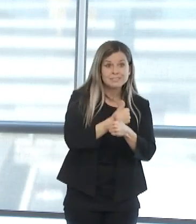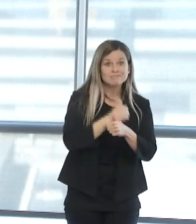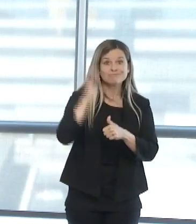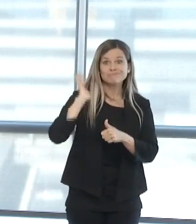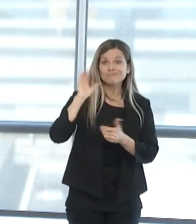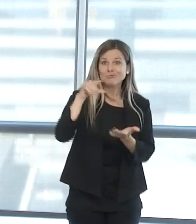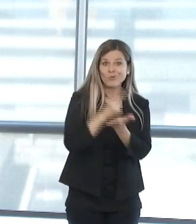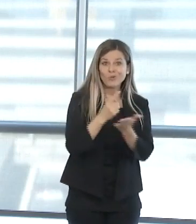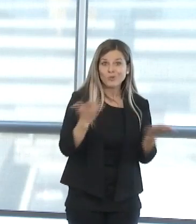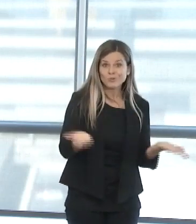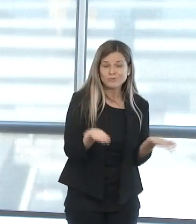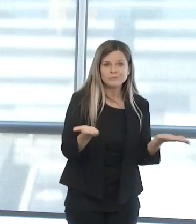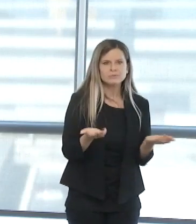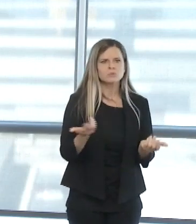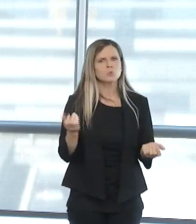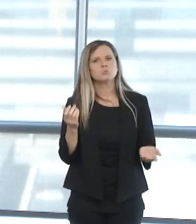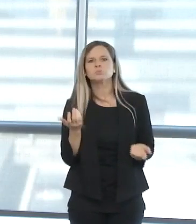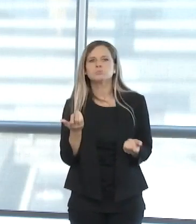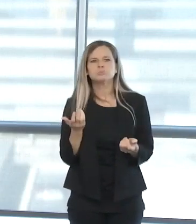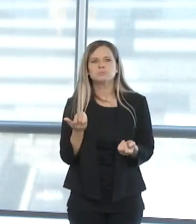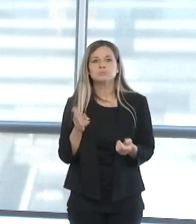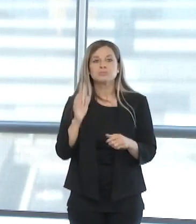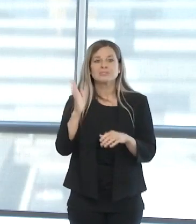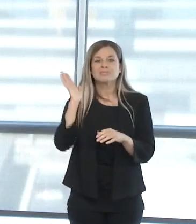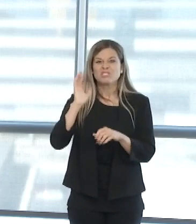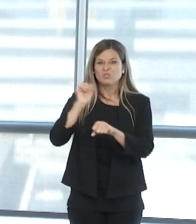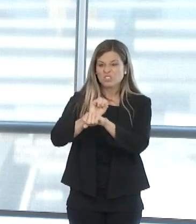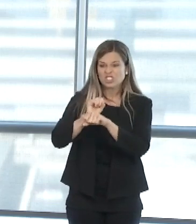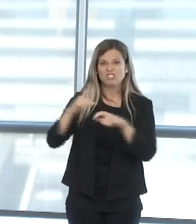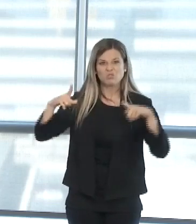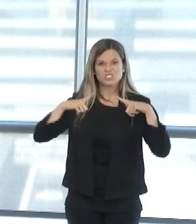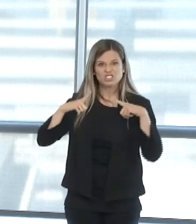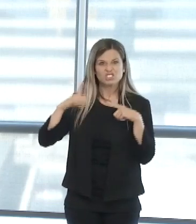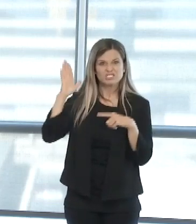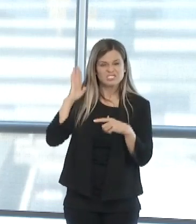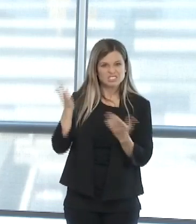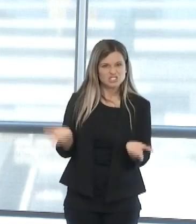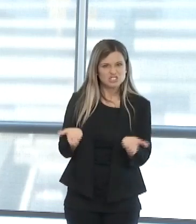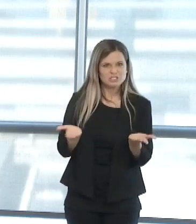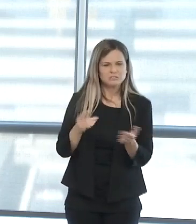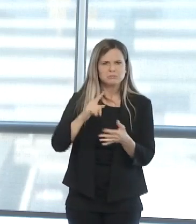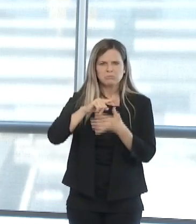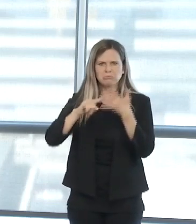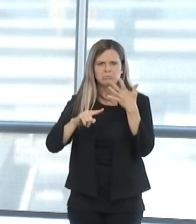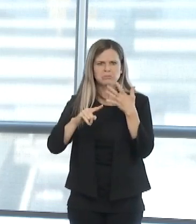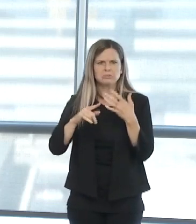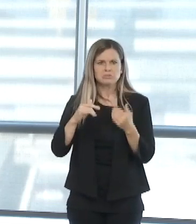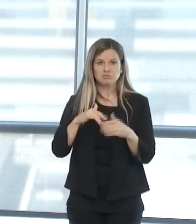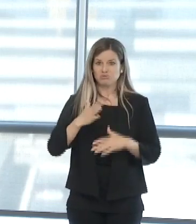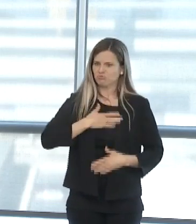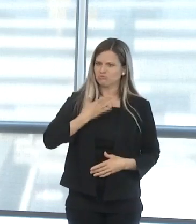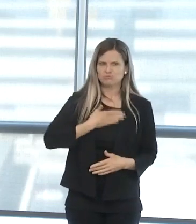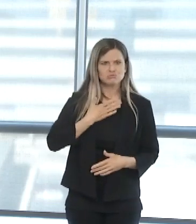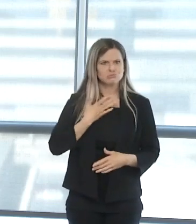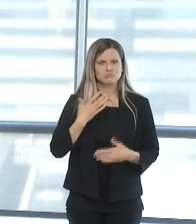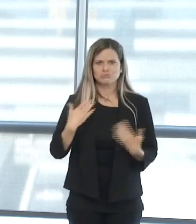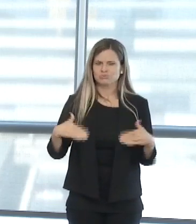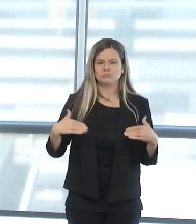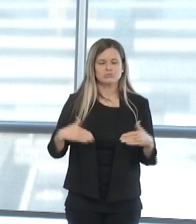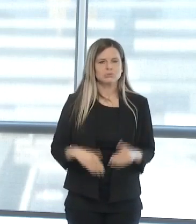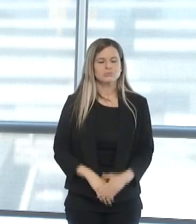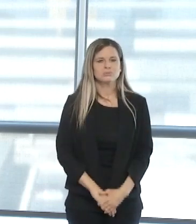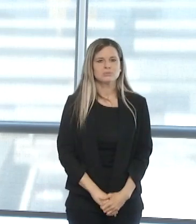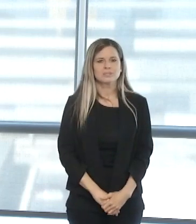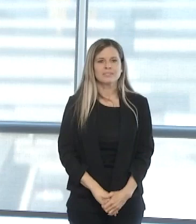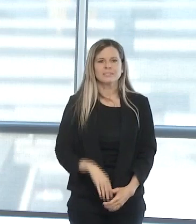really are very much willing to become a part of this effort. And so clarifying that is that's over and